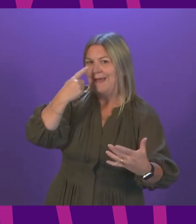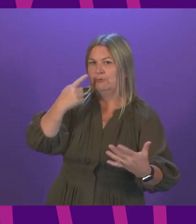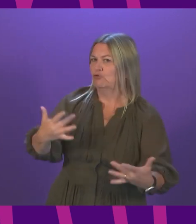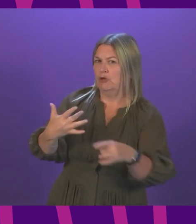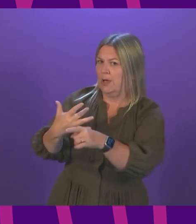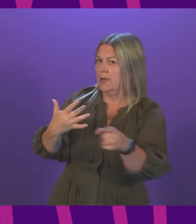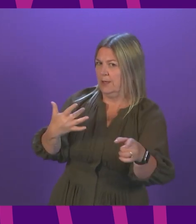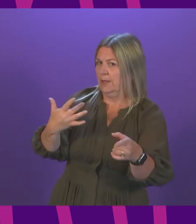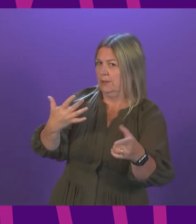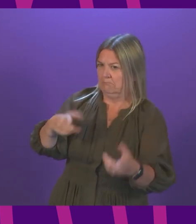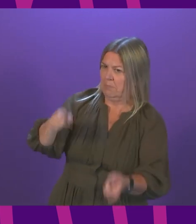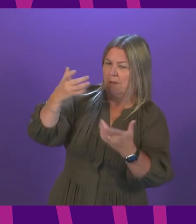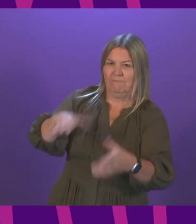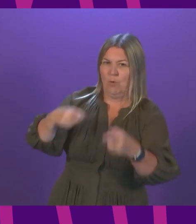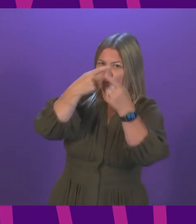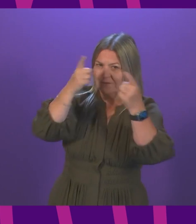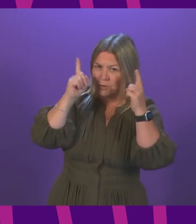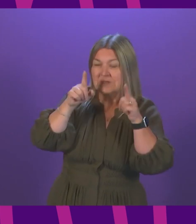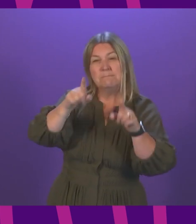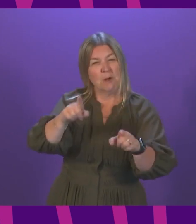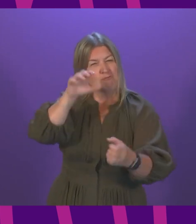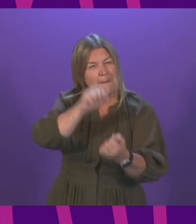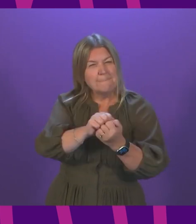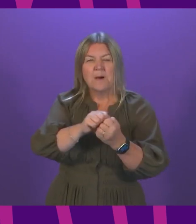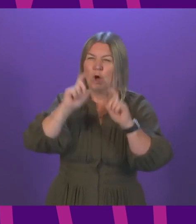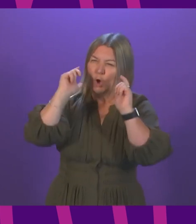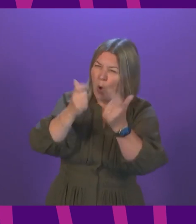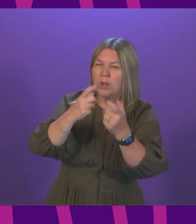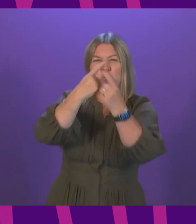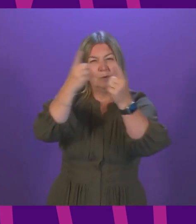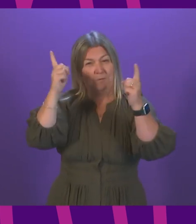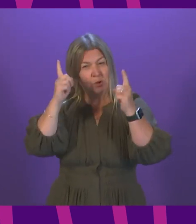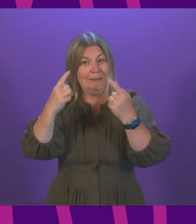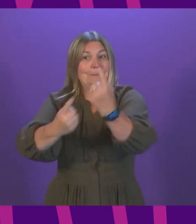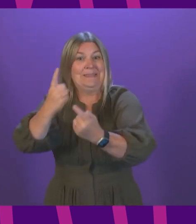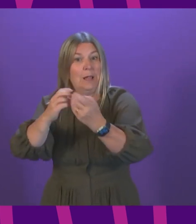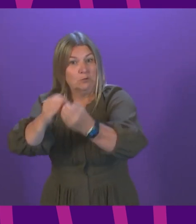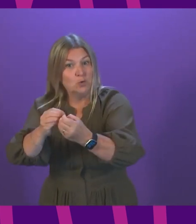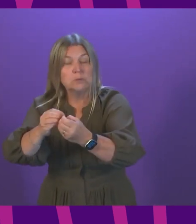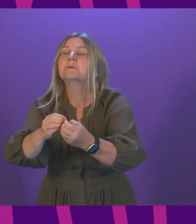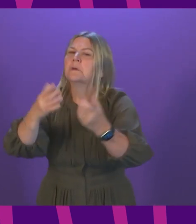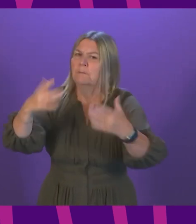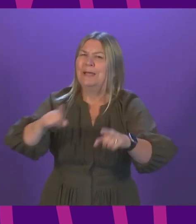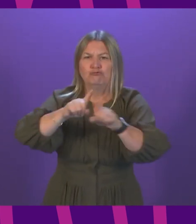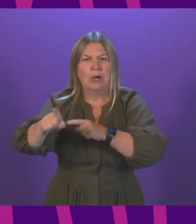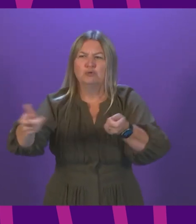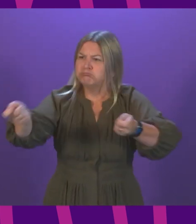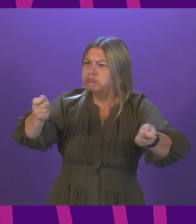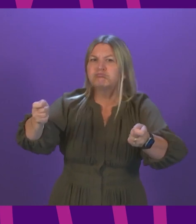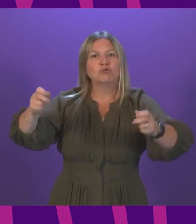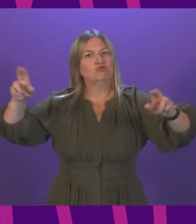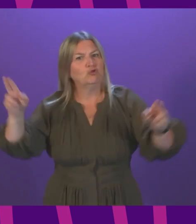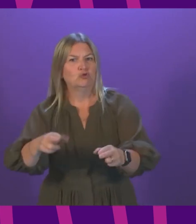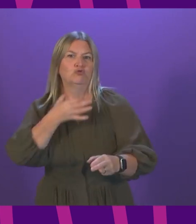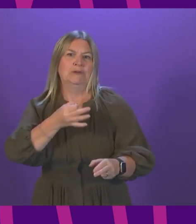said out last week, that universities, colleges and, of course, students themselves have been working really hard to reduce the risk of transmission on campus